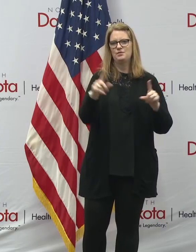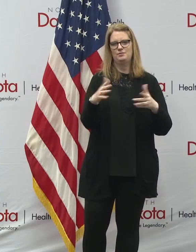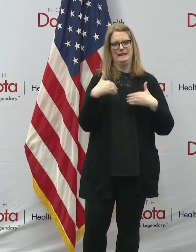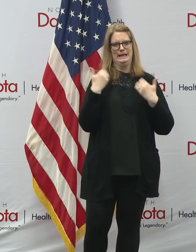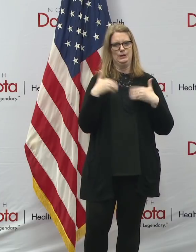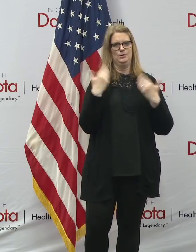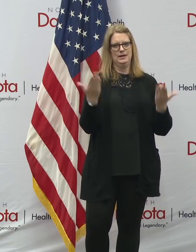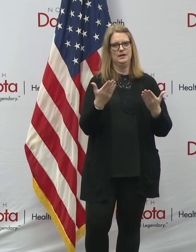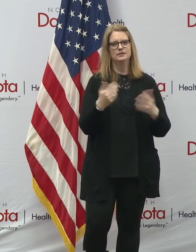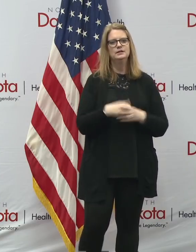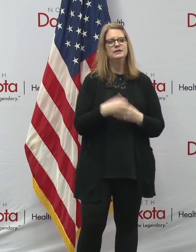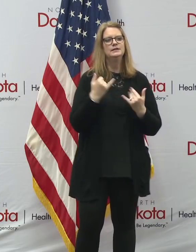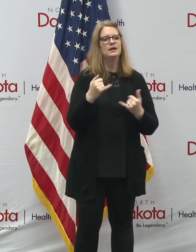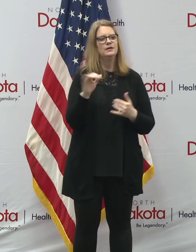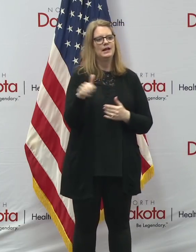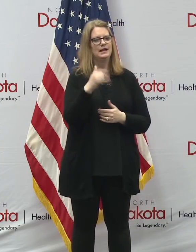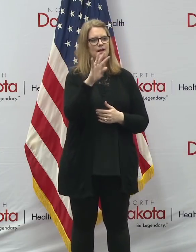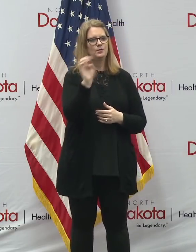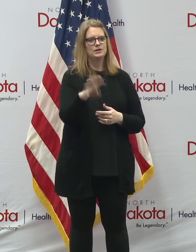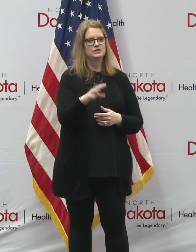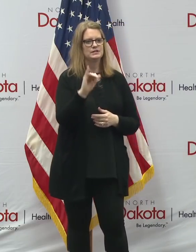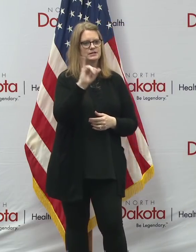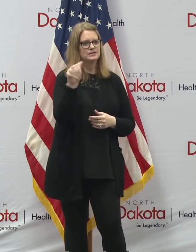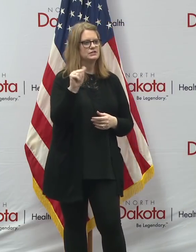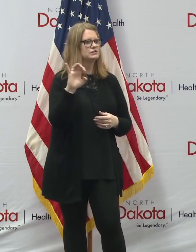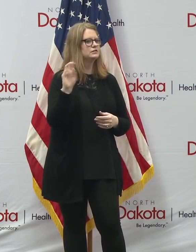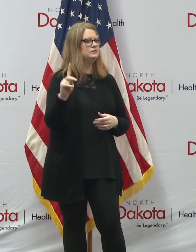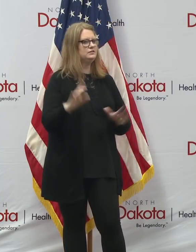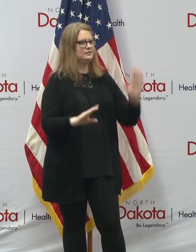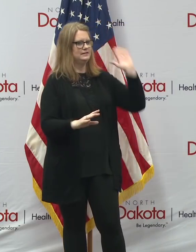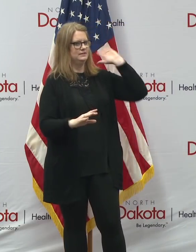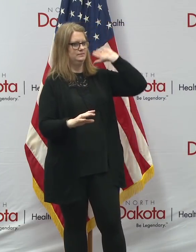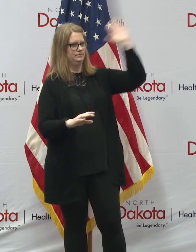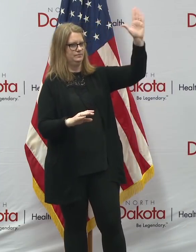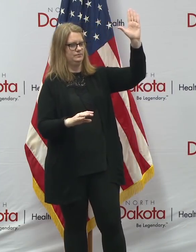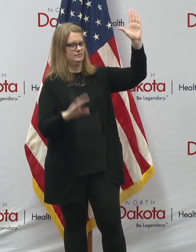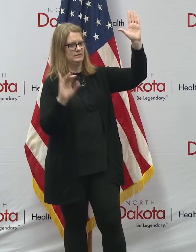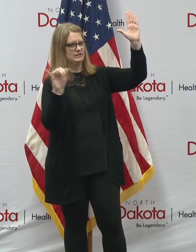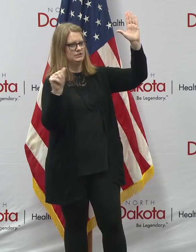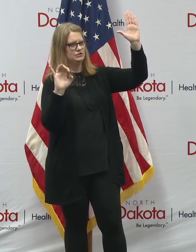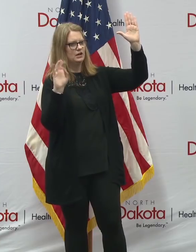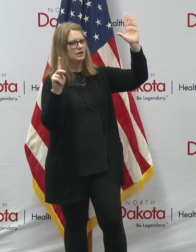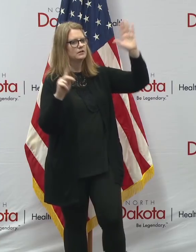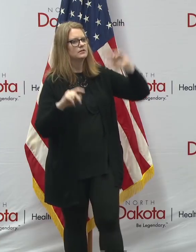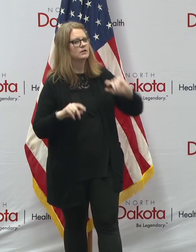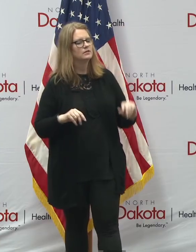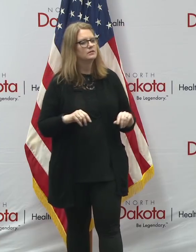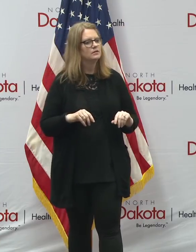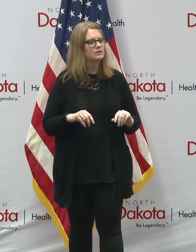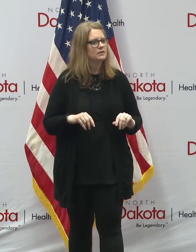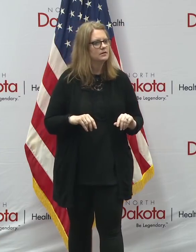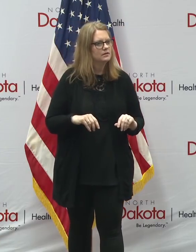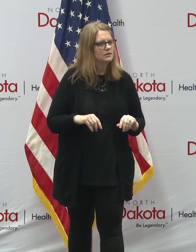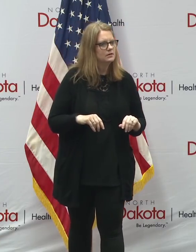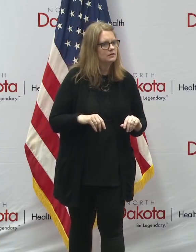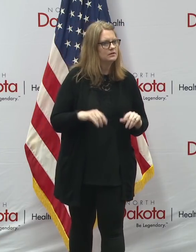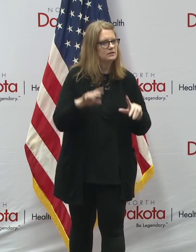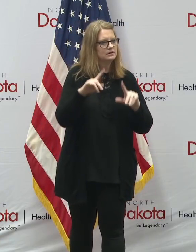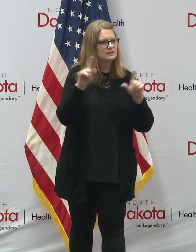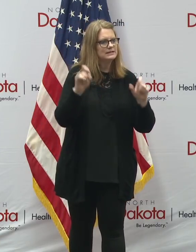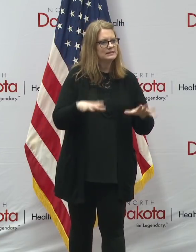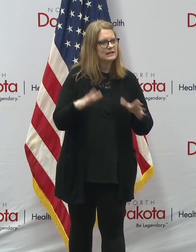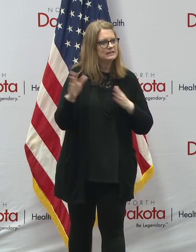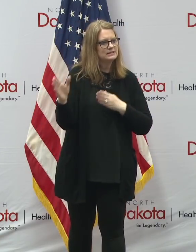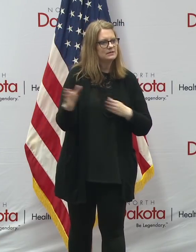for Good Friday questions. Jack had his hand up first. All in the back, Jack Dura, Bismarck. Governor, can you talk a bit more about the testing